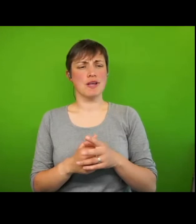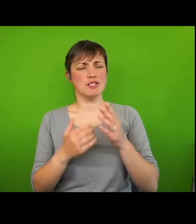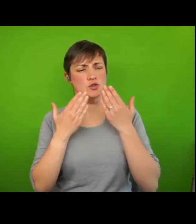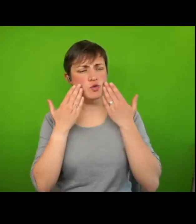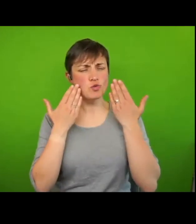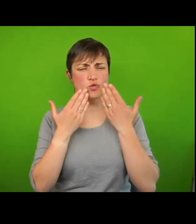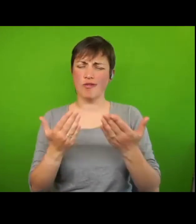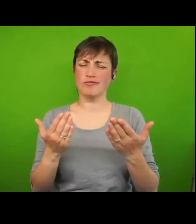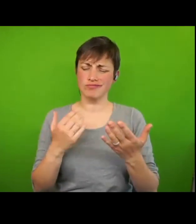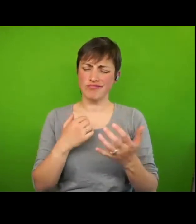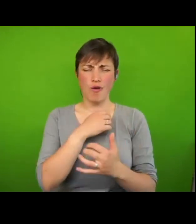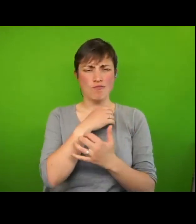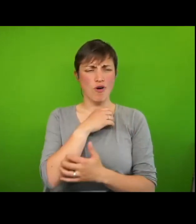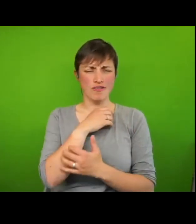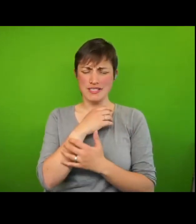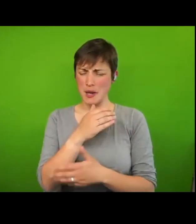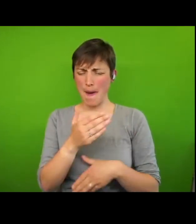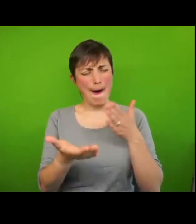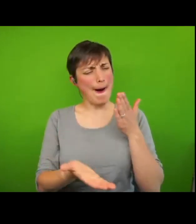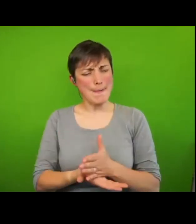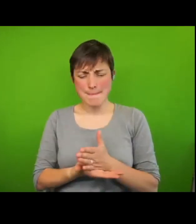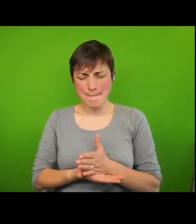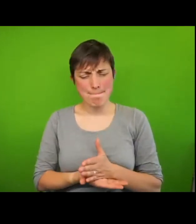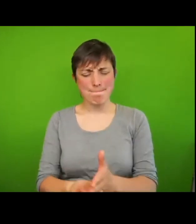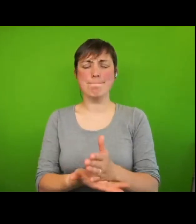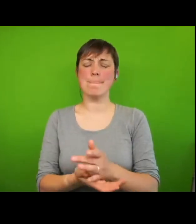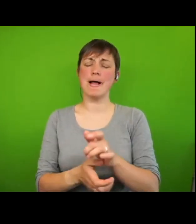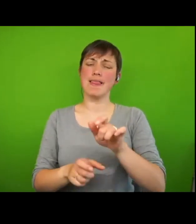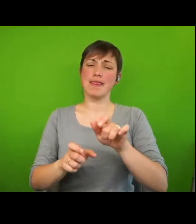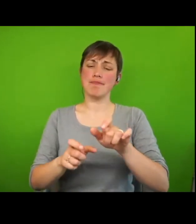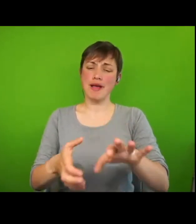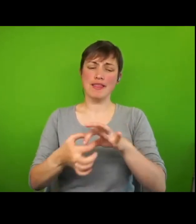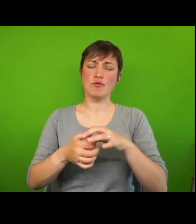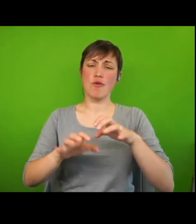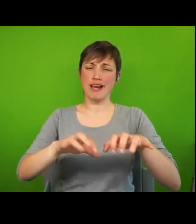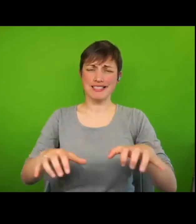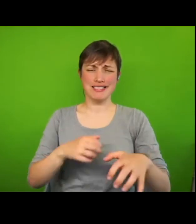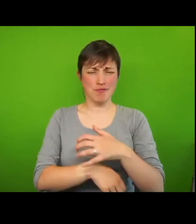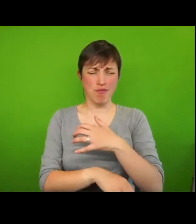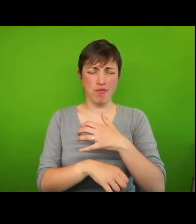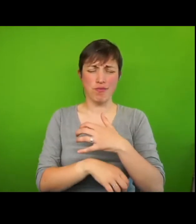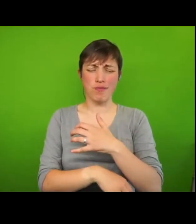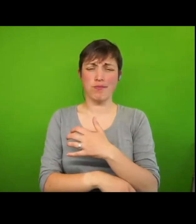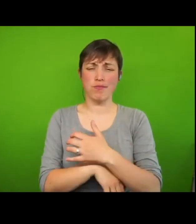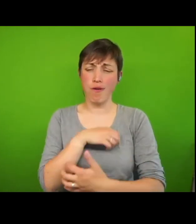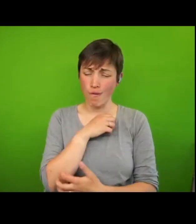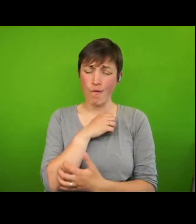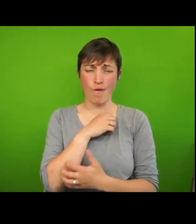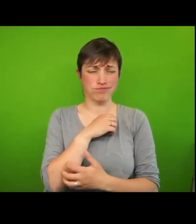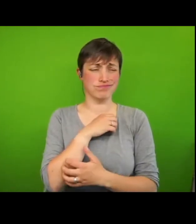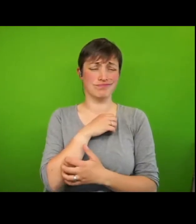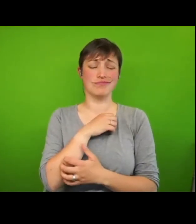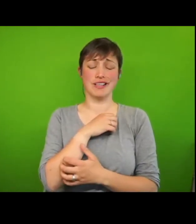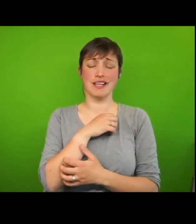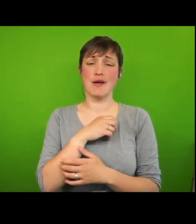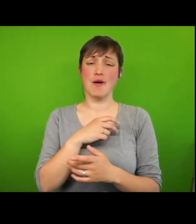of poverty associated with very poor countries. But this absolutist understanding was one of a number of